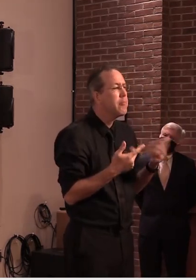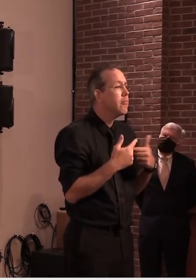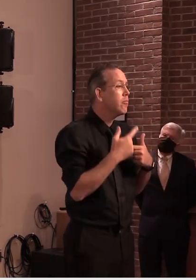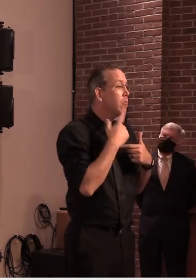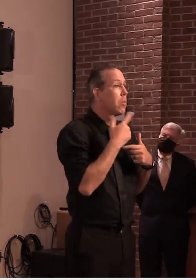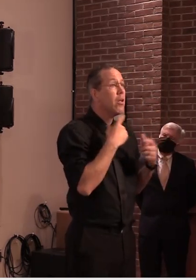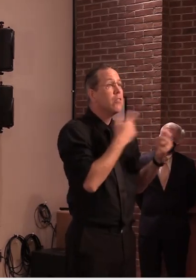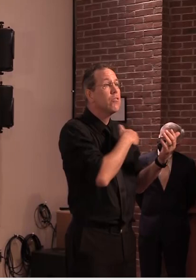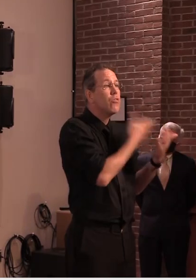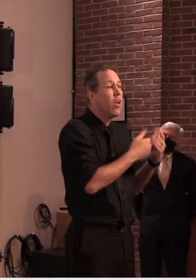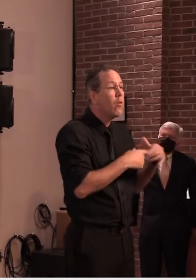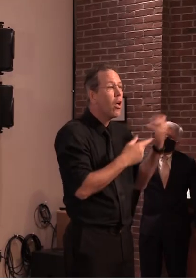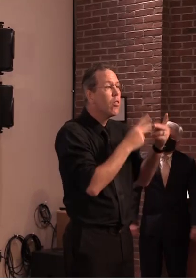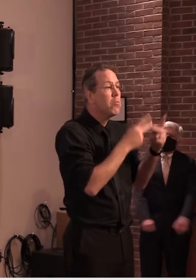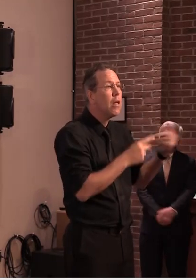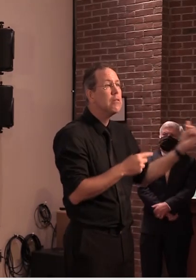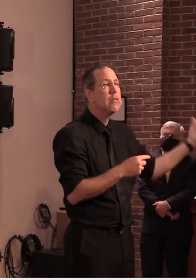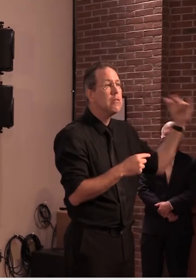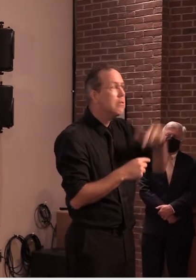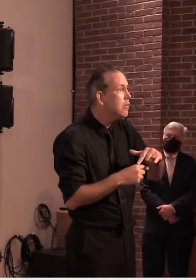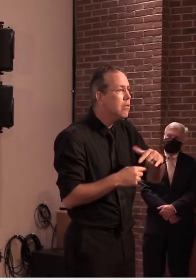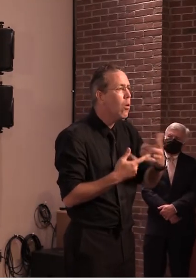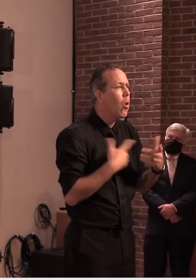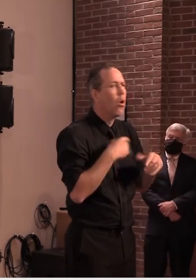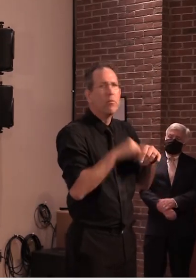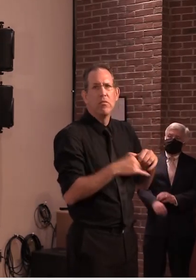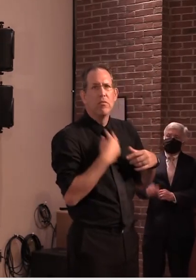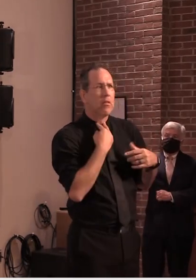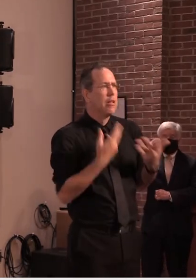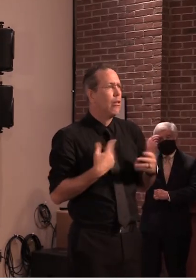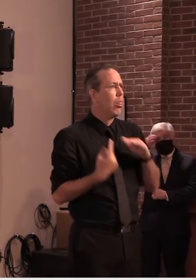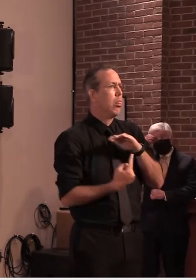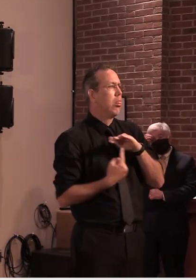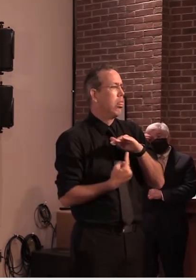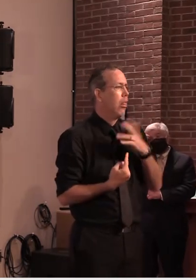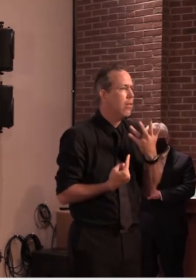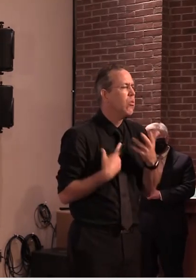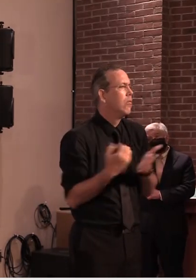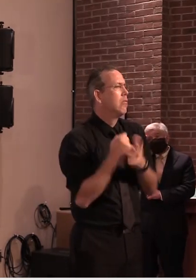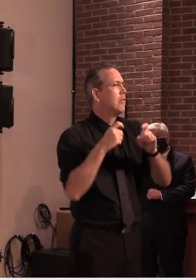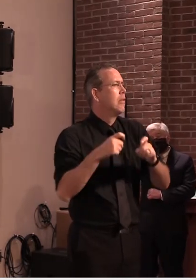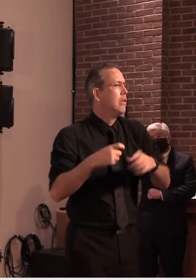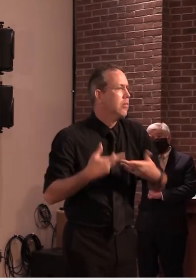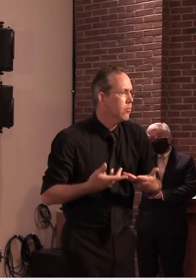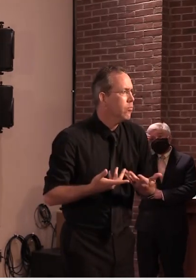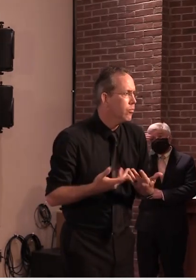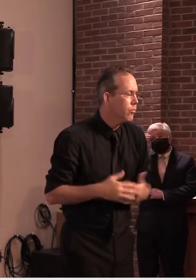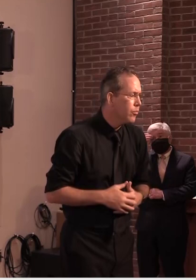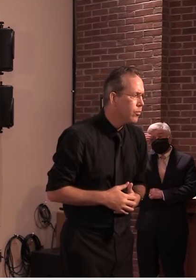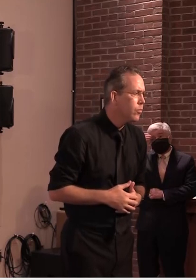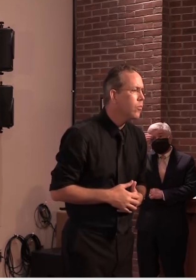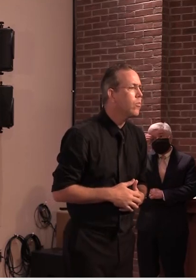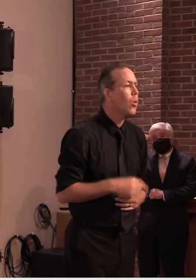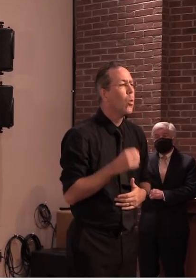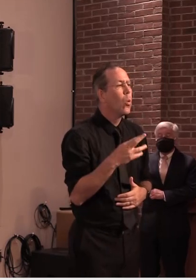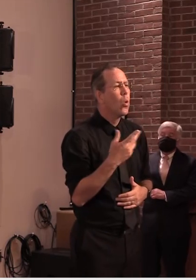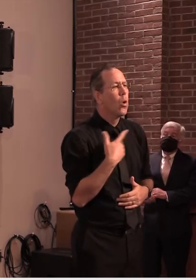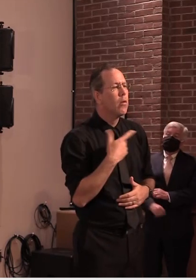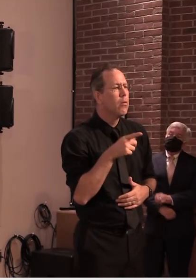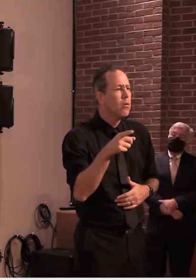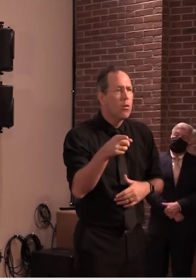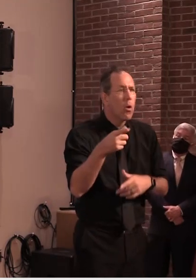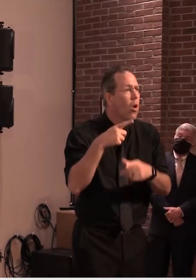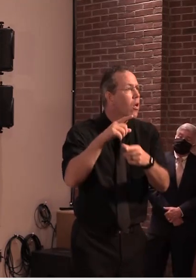or they've been in a uh contact tracing exercise where they were the contact and uh